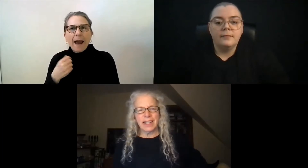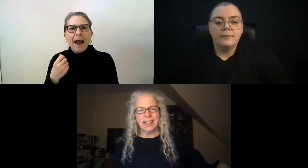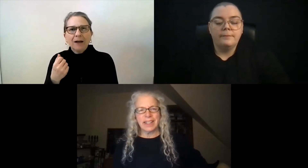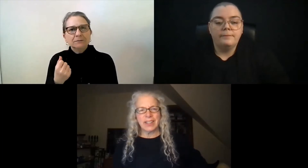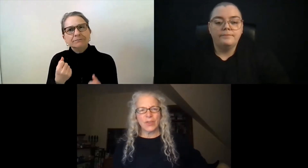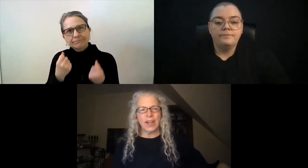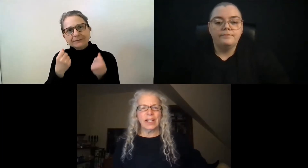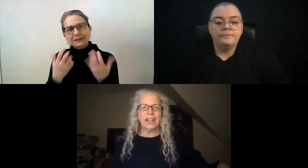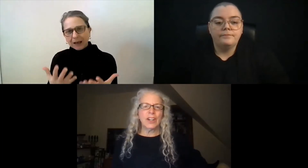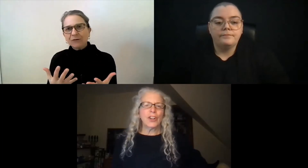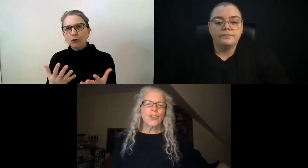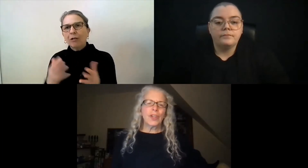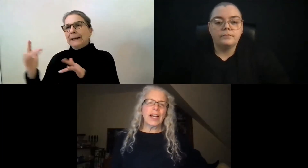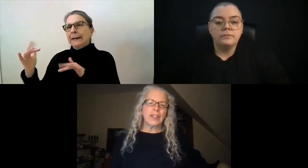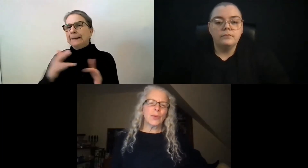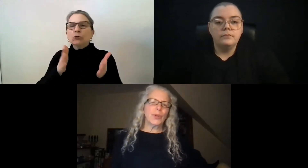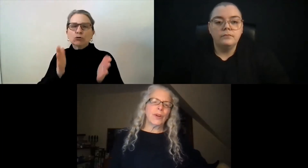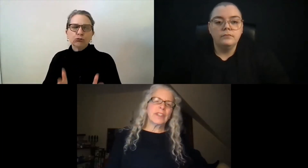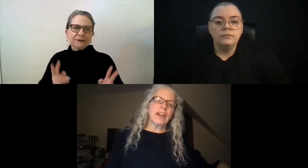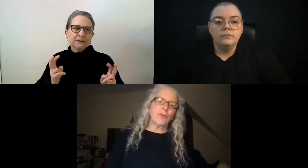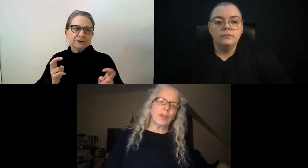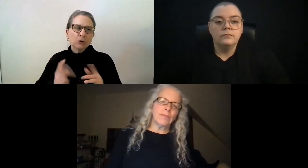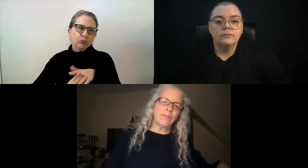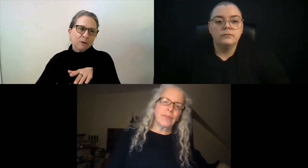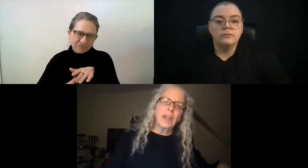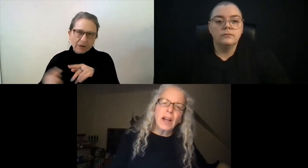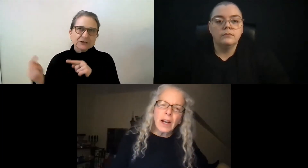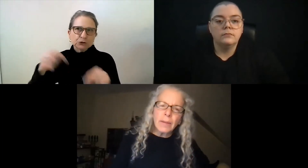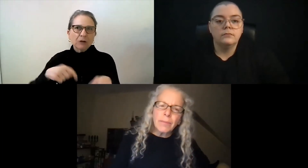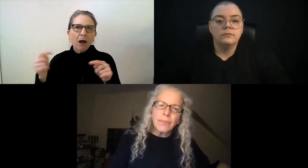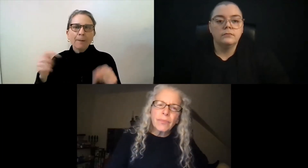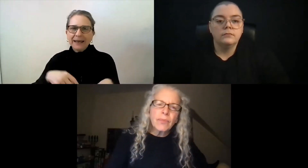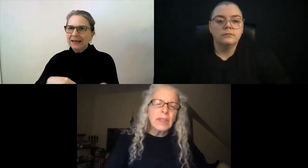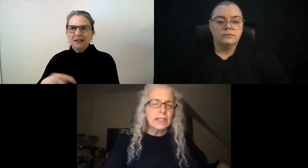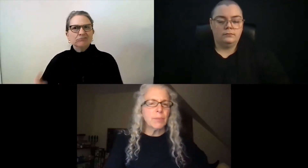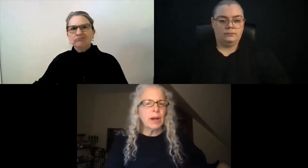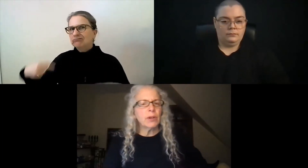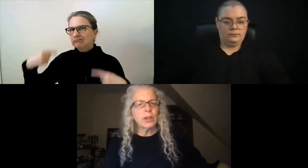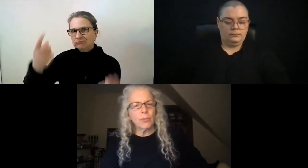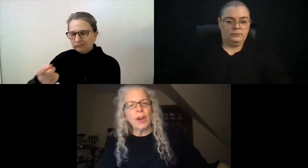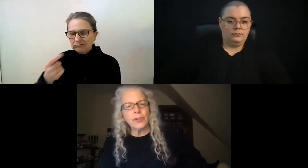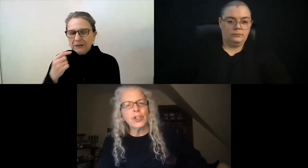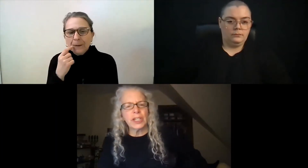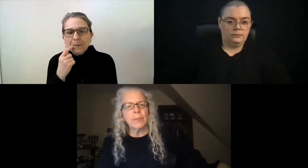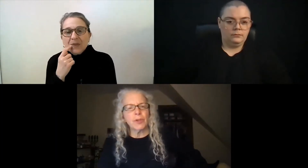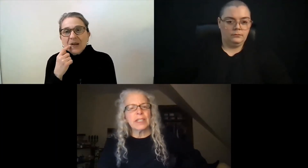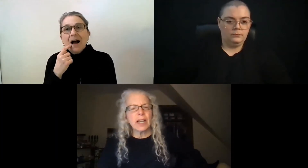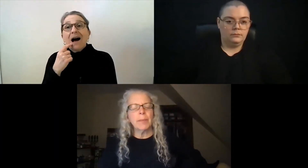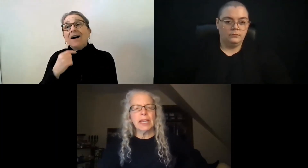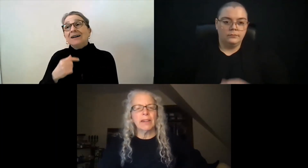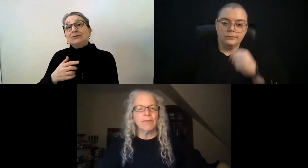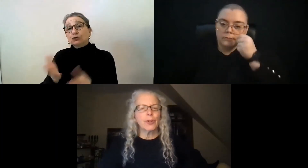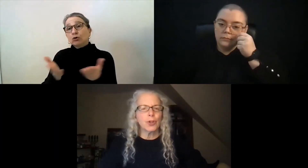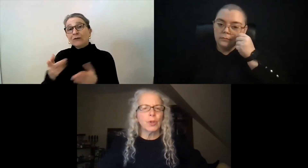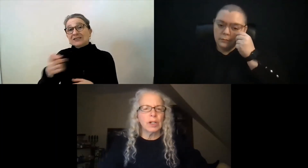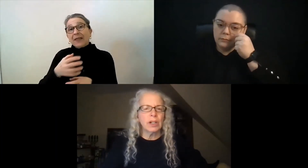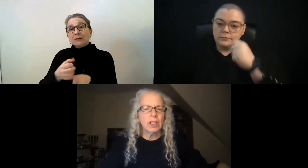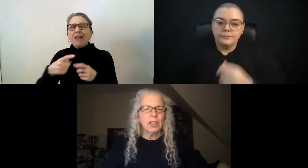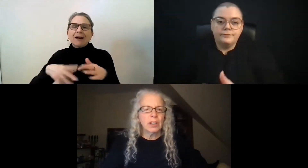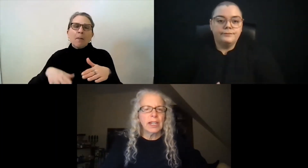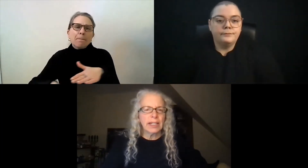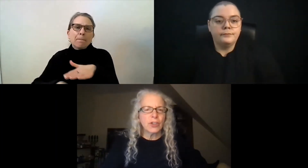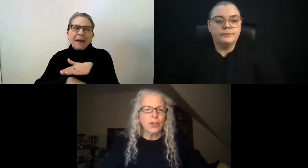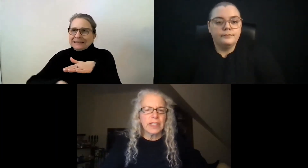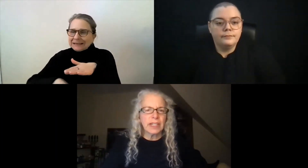that. Yes, that's great. So yes, we do have several things about refugees and immigrants coming in, for sure,